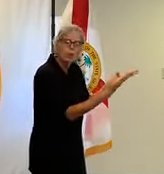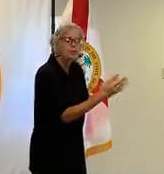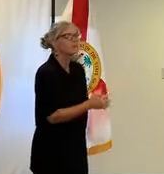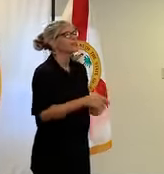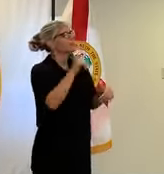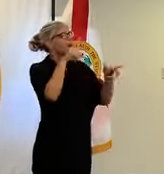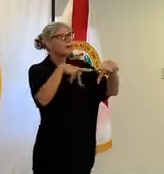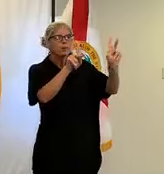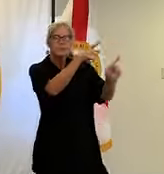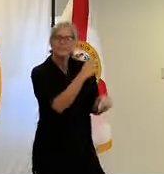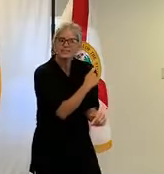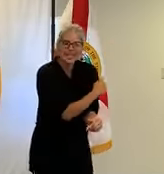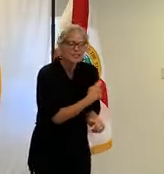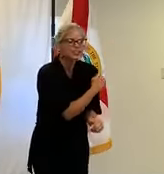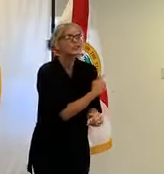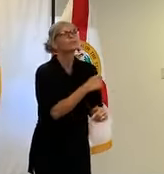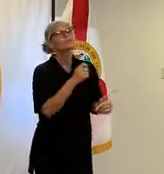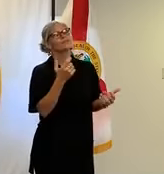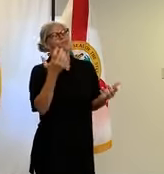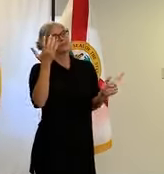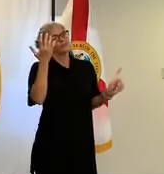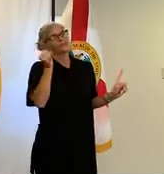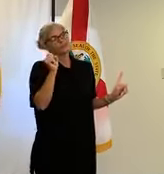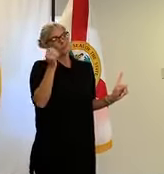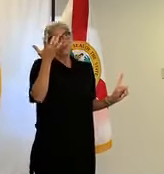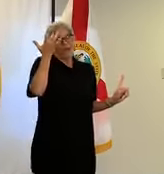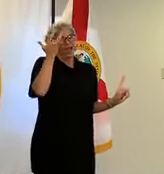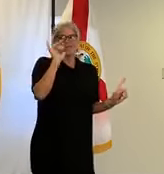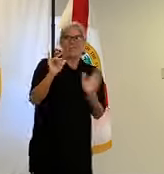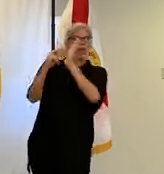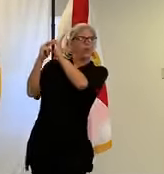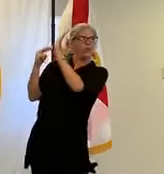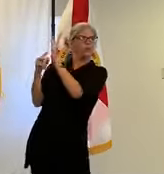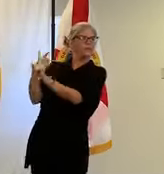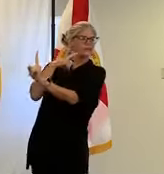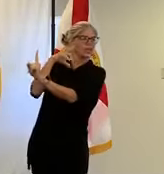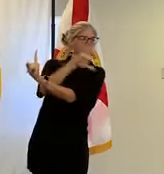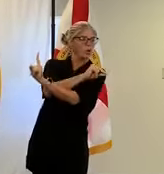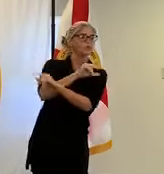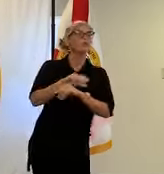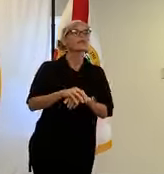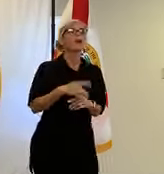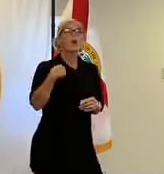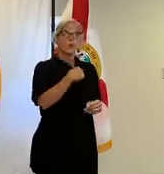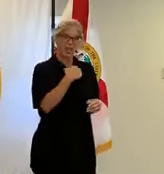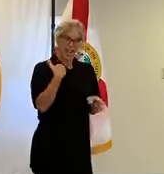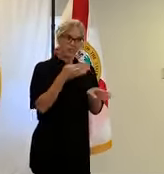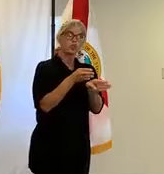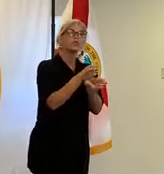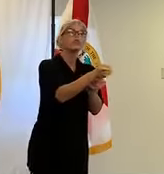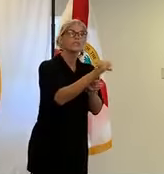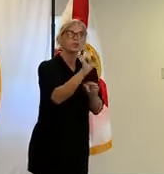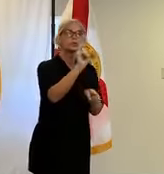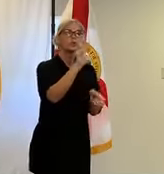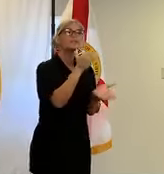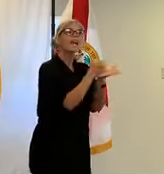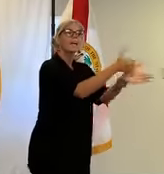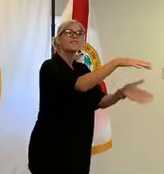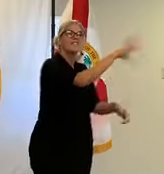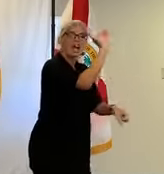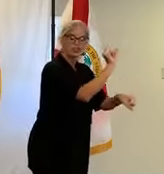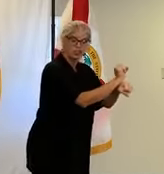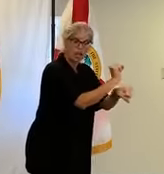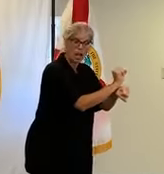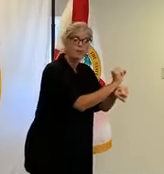the current executive order we still have a career source that is located here at the godbold building at the fairgrounds that's working on trying